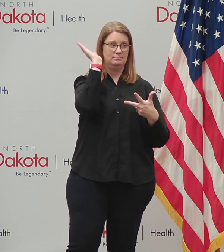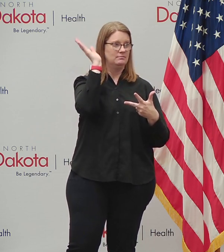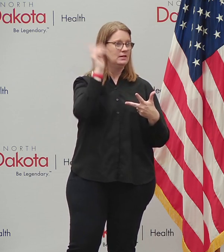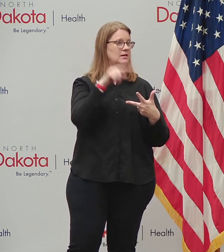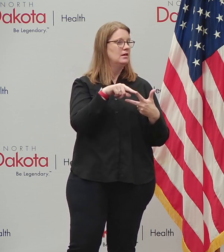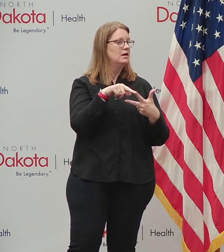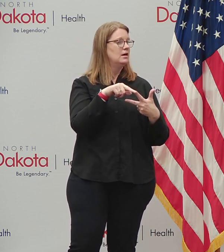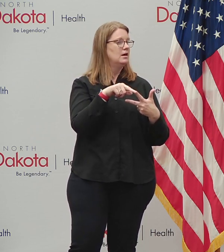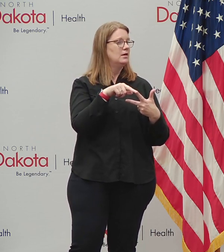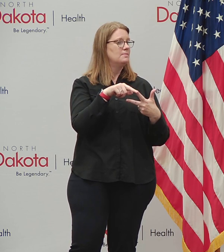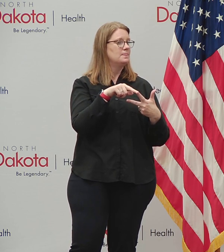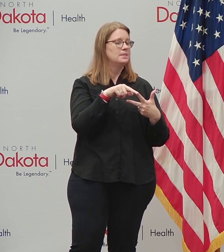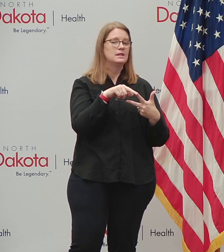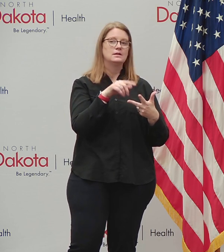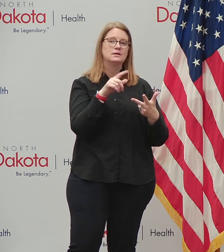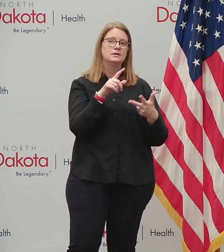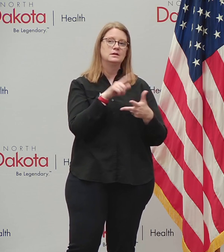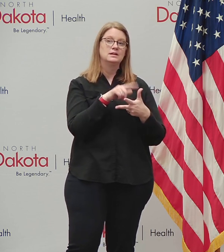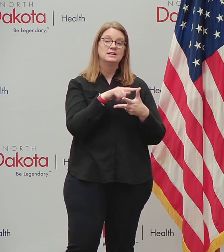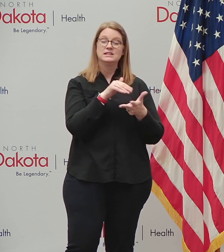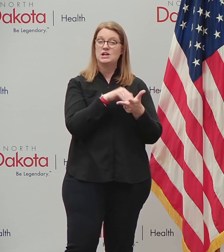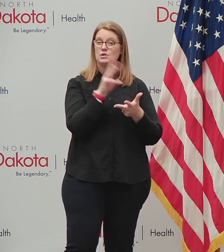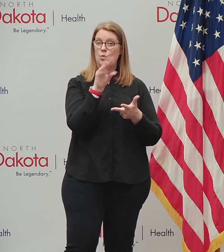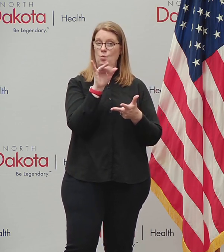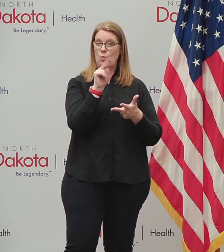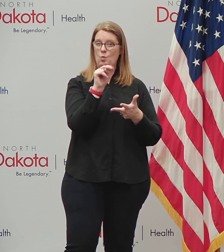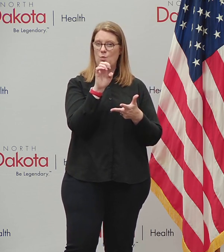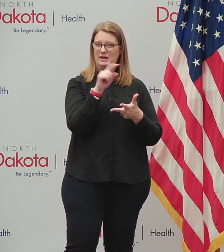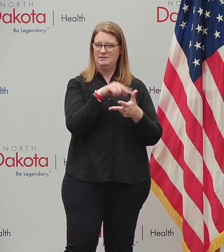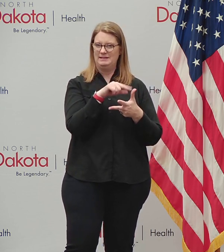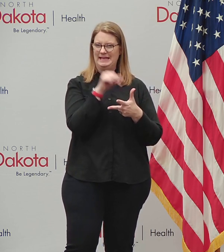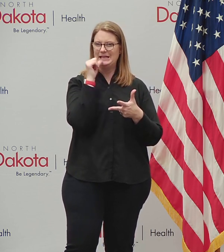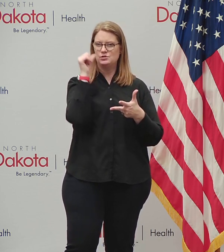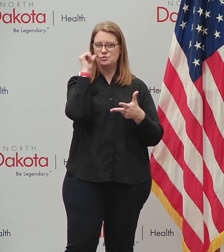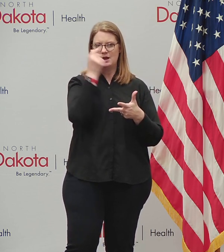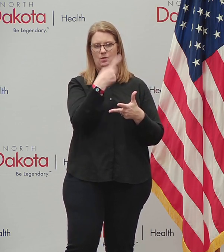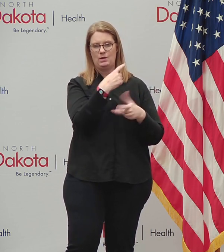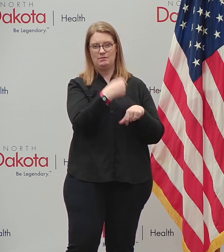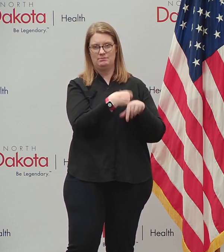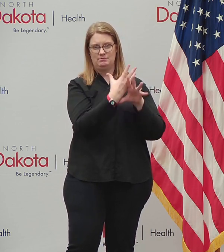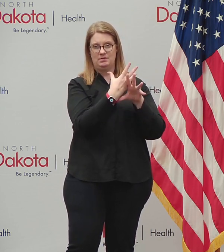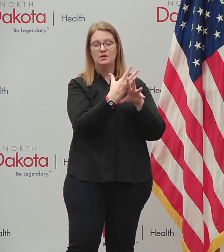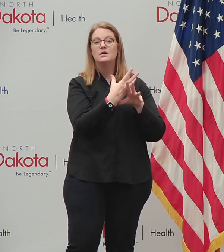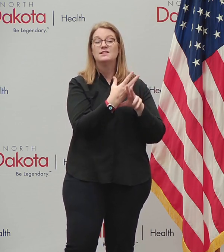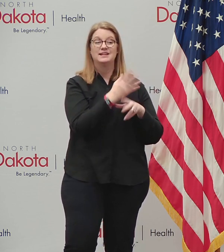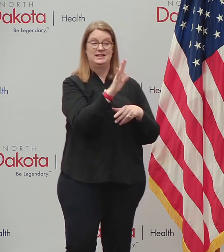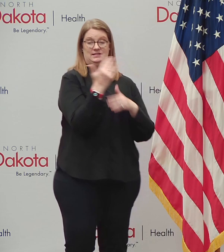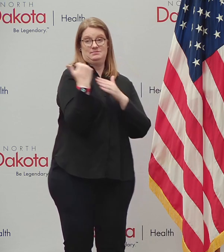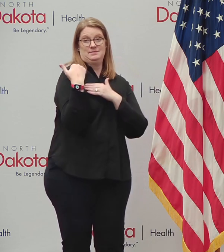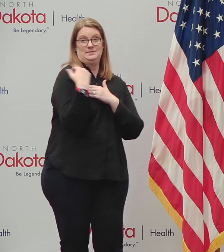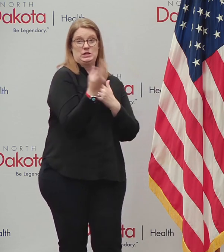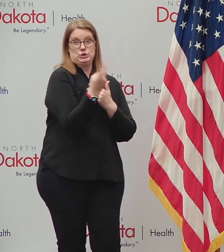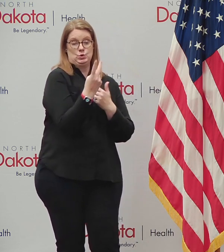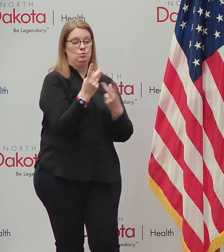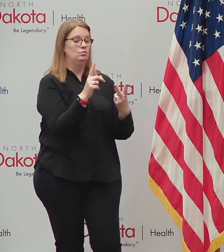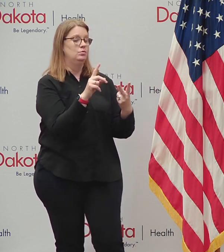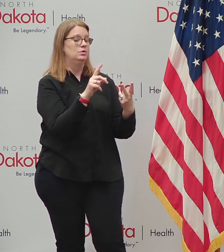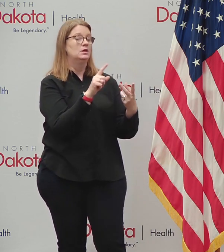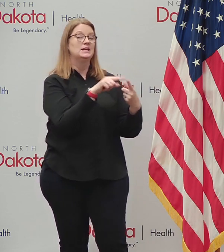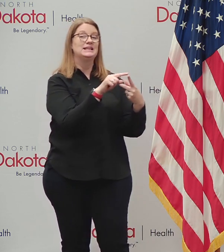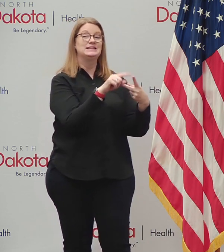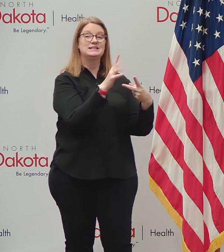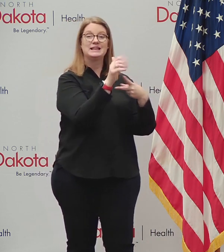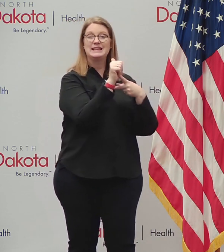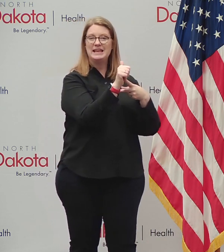pandemic, uh, Dr. Wynn was on a video call with him yesterday. He's, uh, doing two things for us. mean, he's leading the, uh, the,